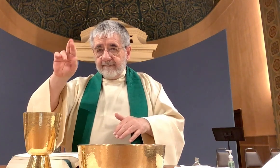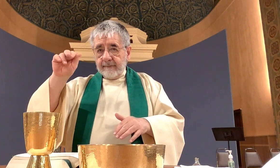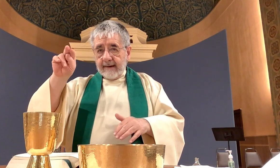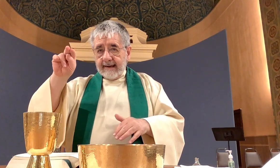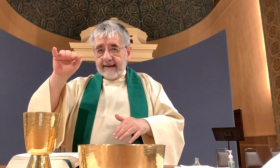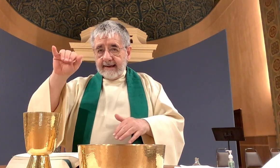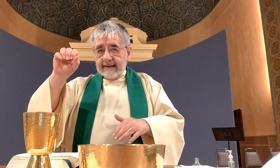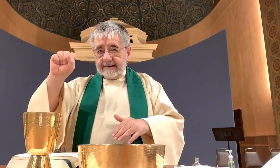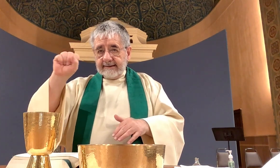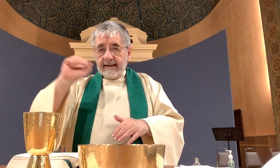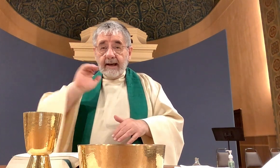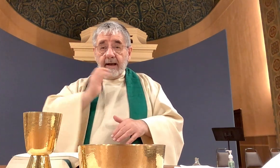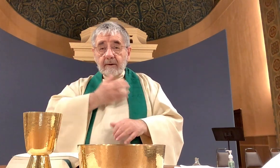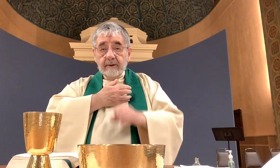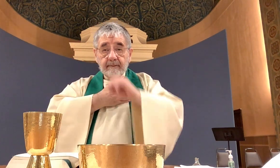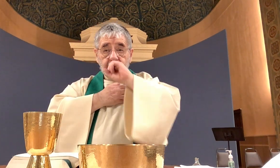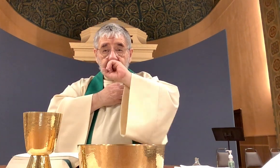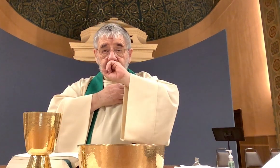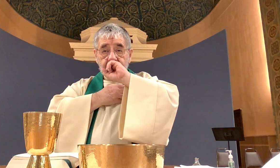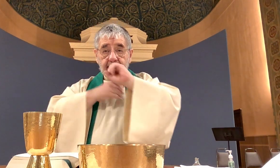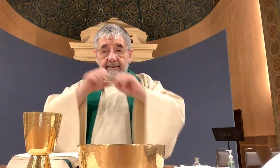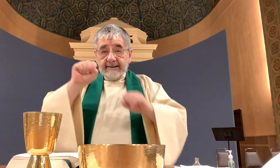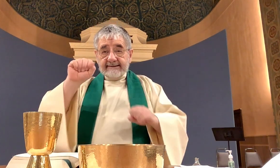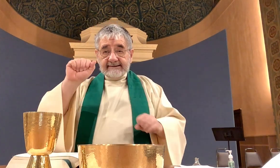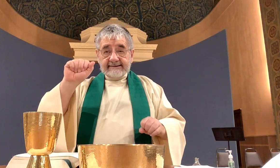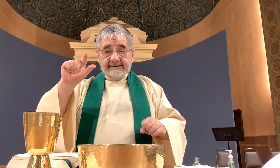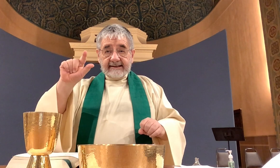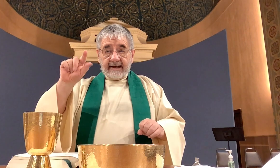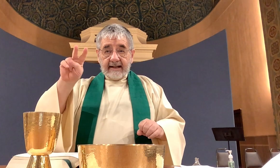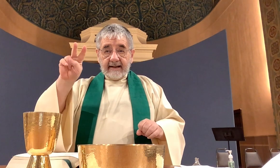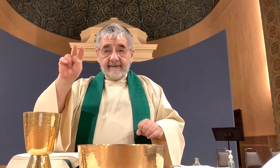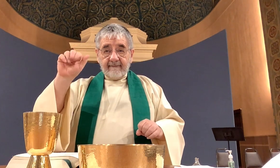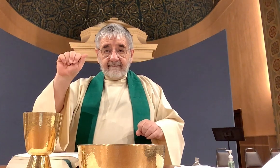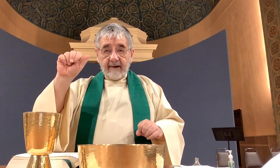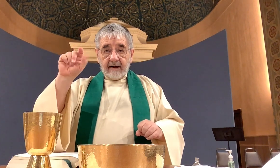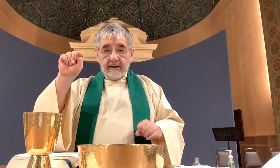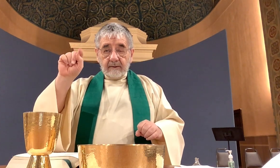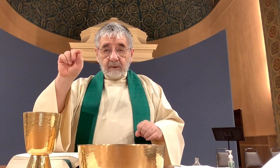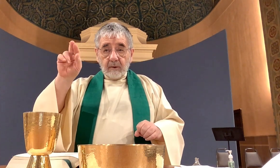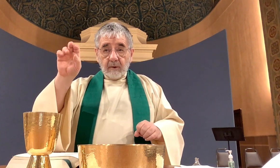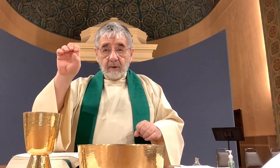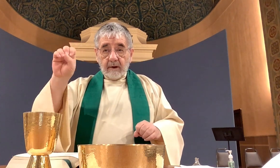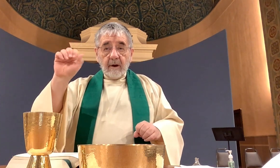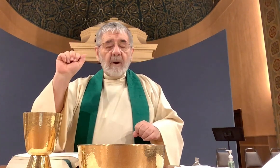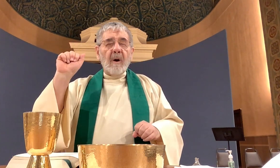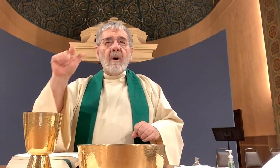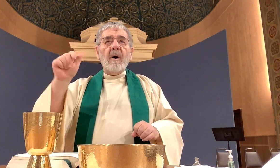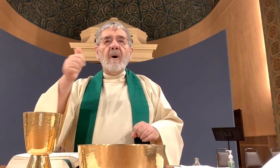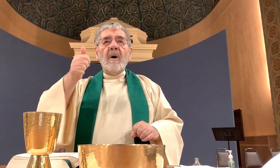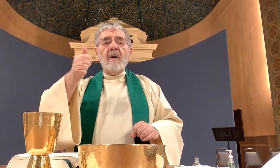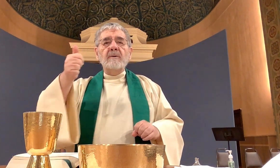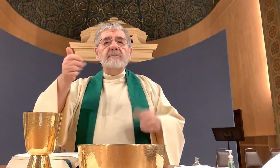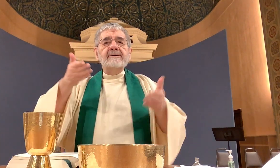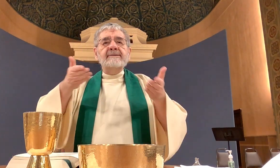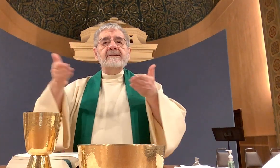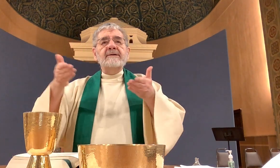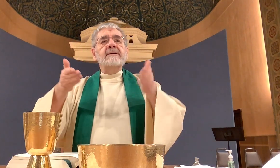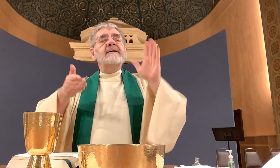and Salvatore our bishop and all those who serve your